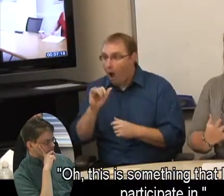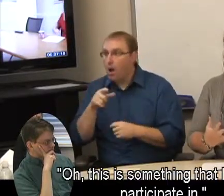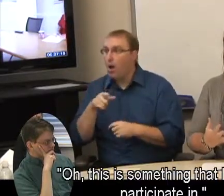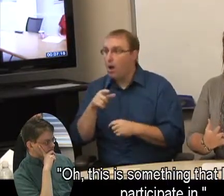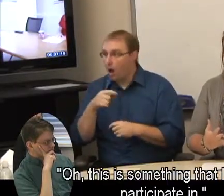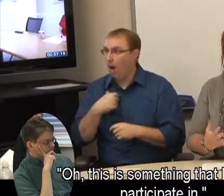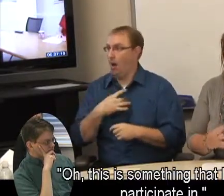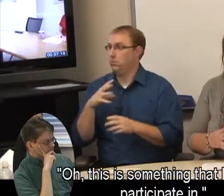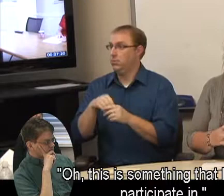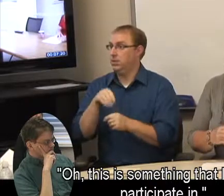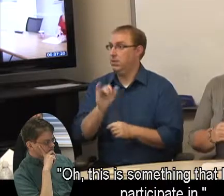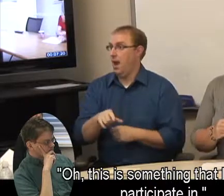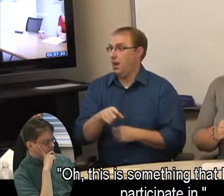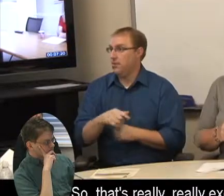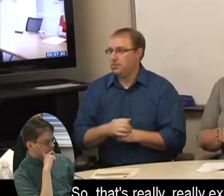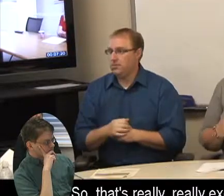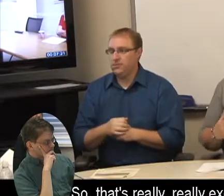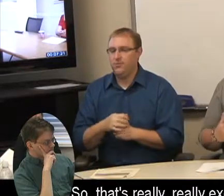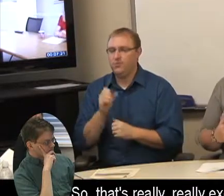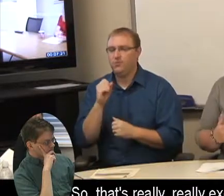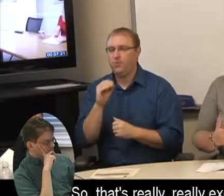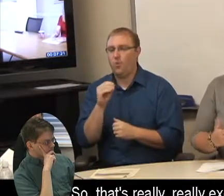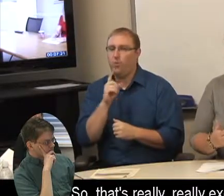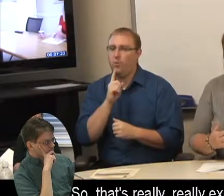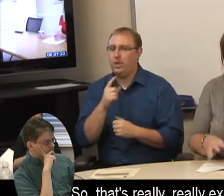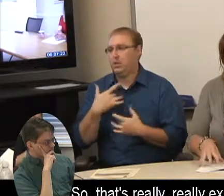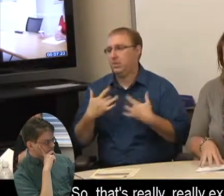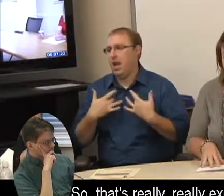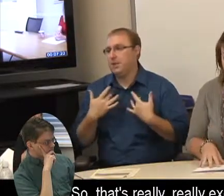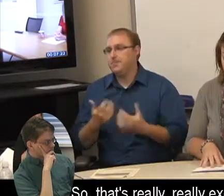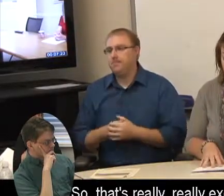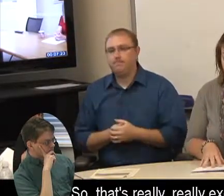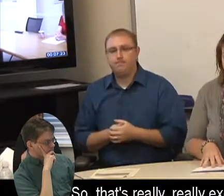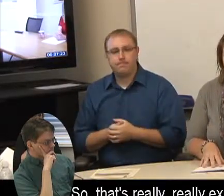something that I want to participate in. So that's really, really exciting.